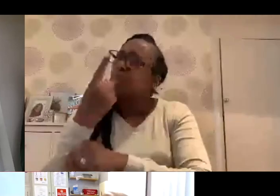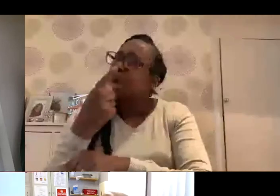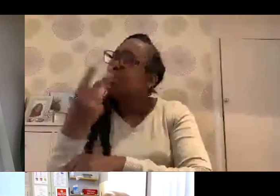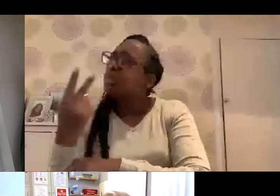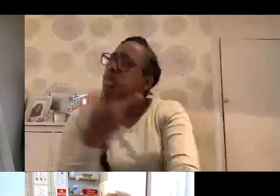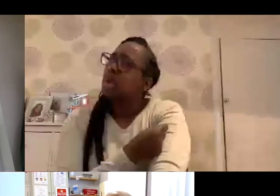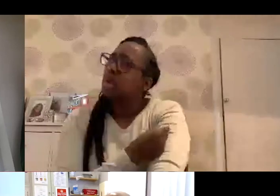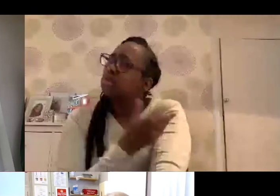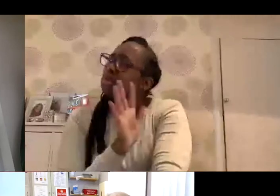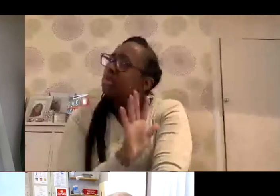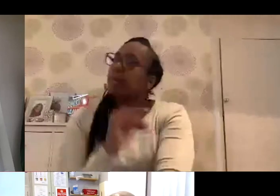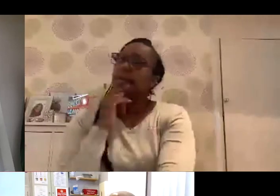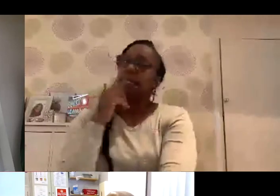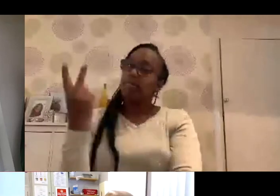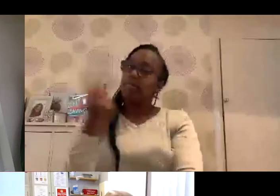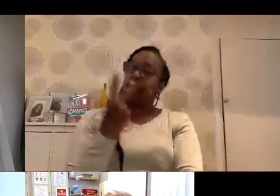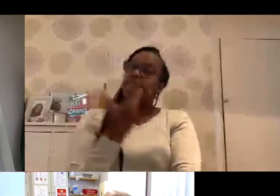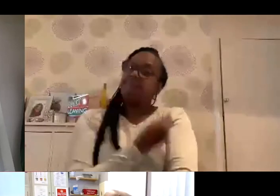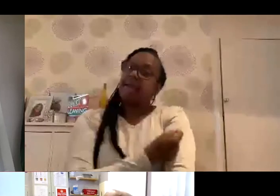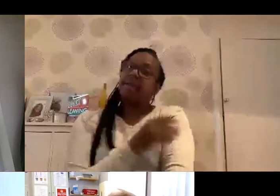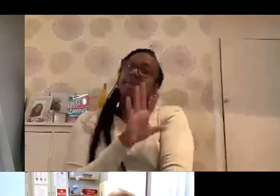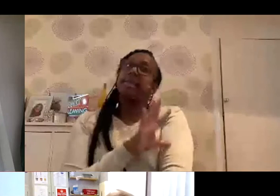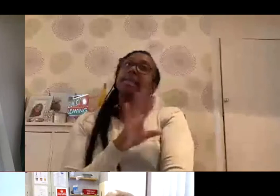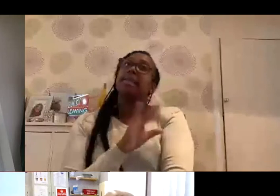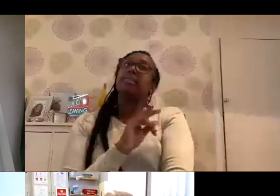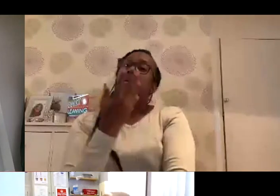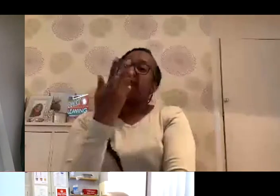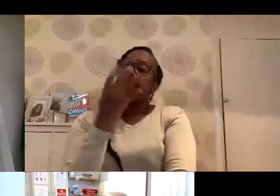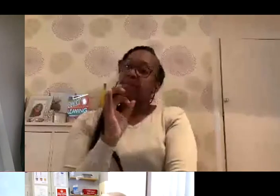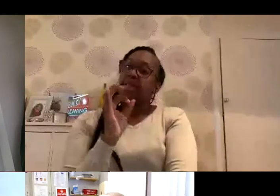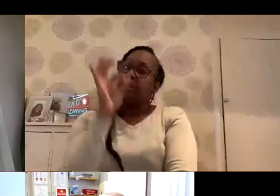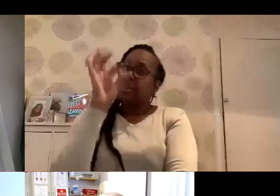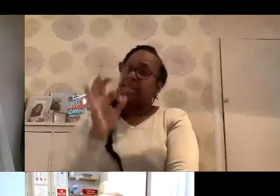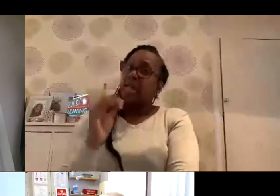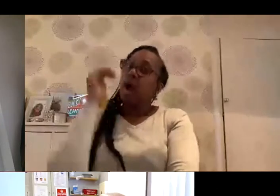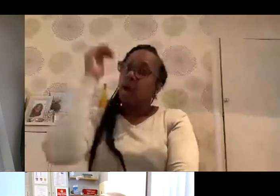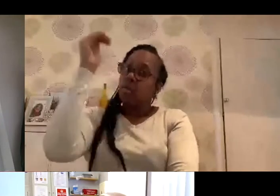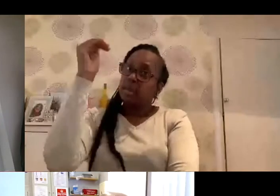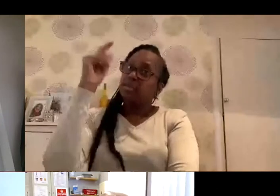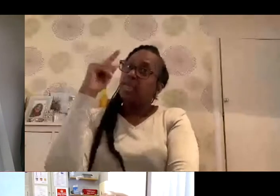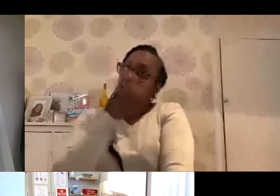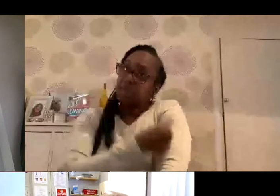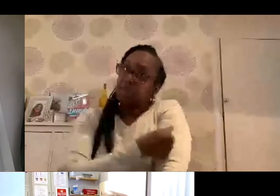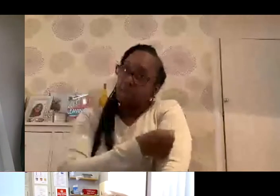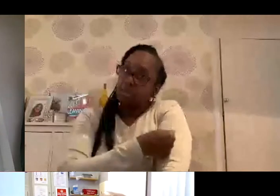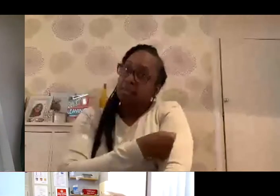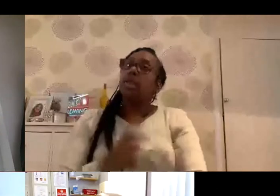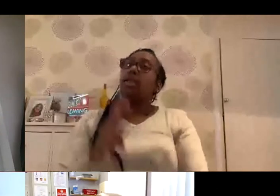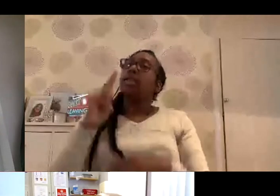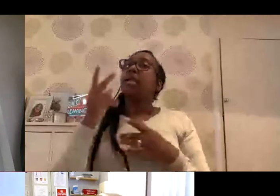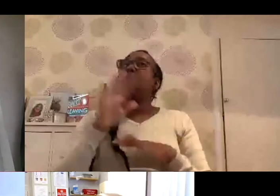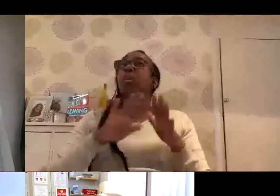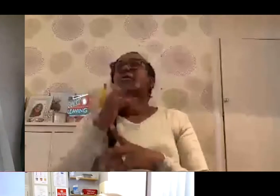I think for both vaccines, you're looking at a level of about 50% upwards after the first dose. And then for the second dose, anything